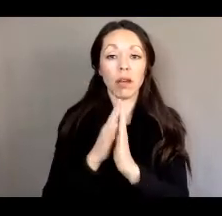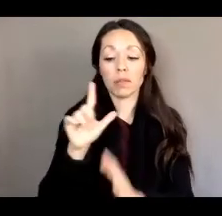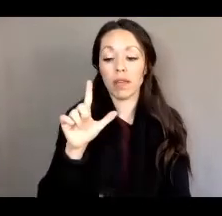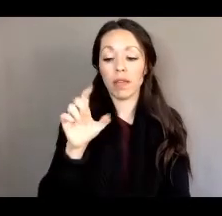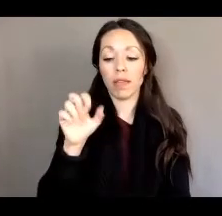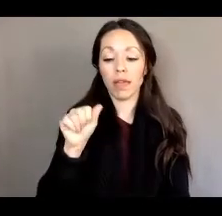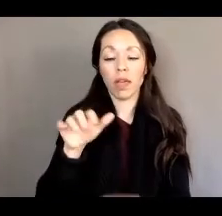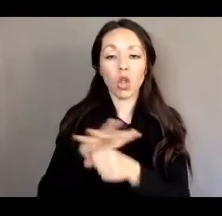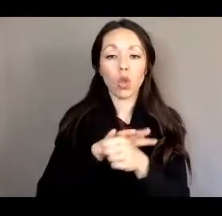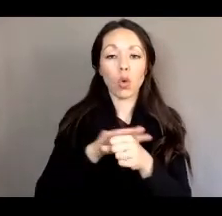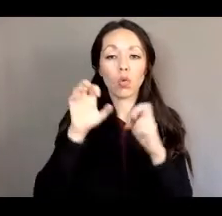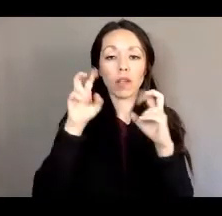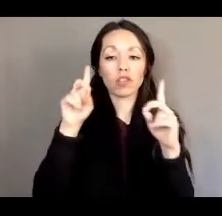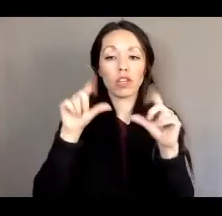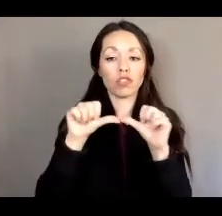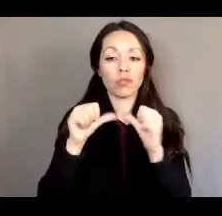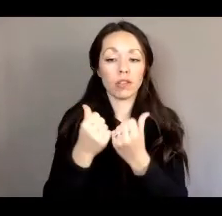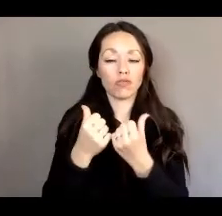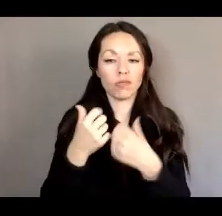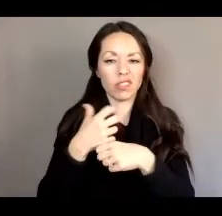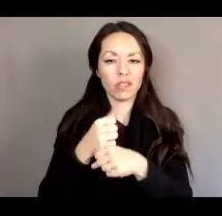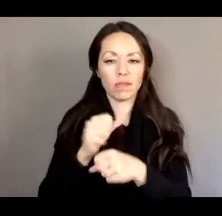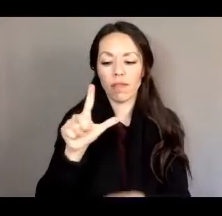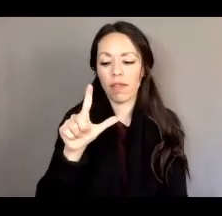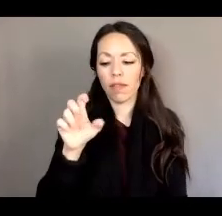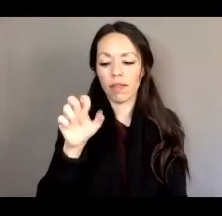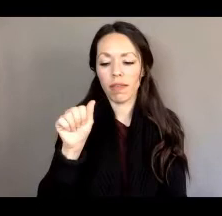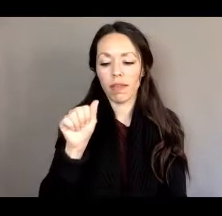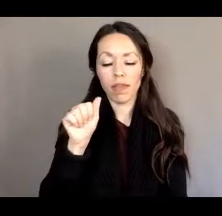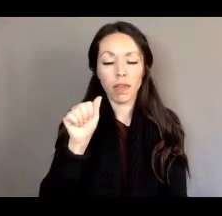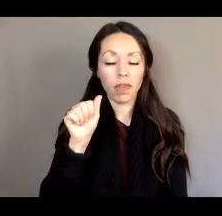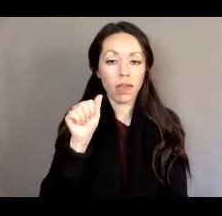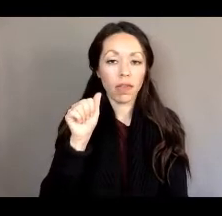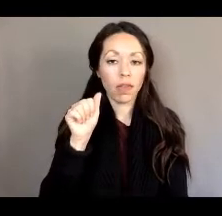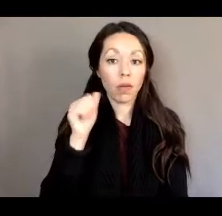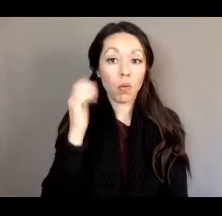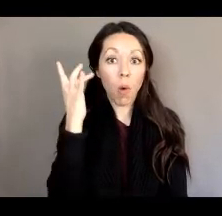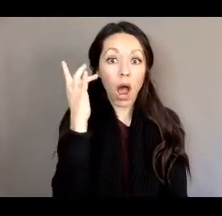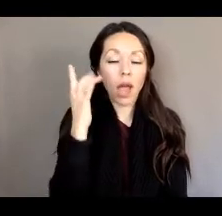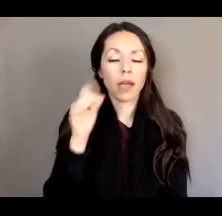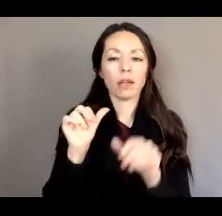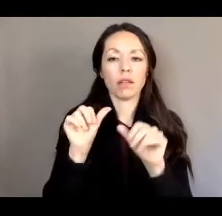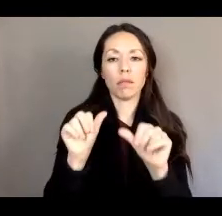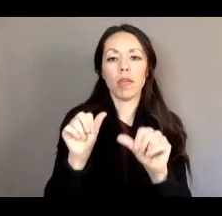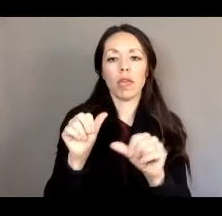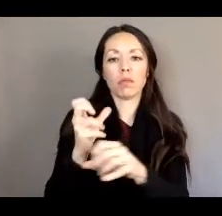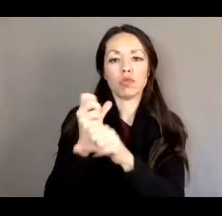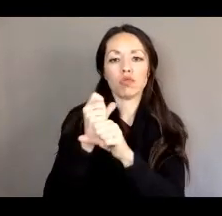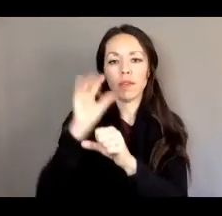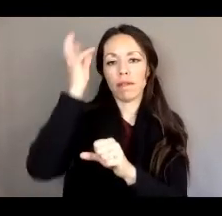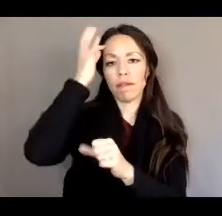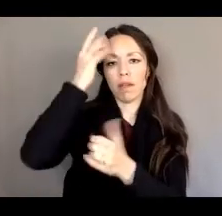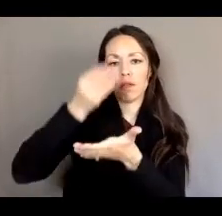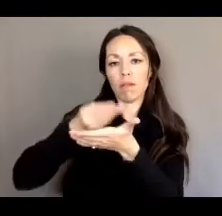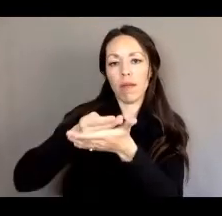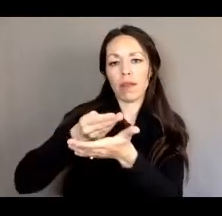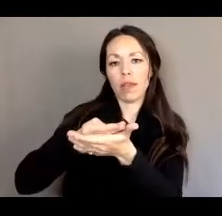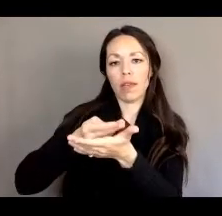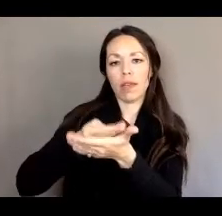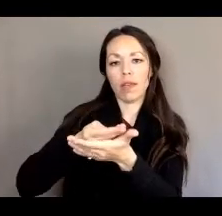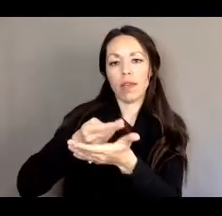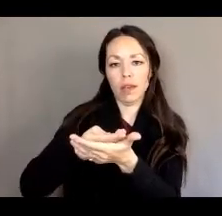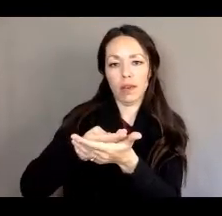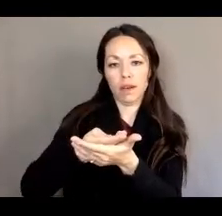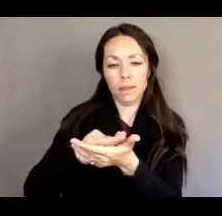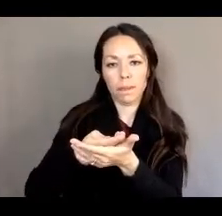local educational agency for the purposes of receiving federal dollars. Uh, it